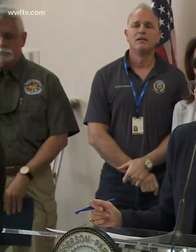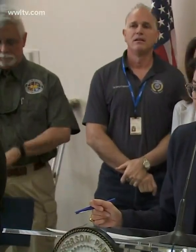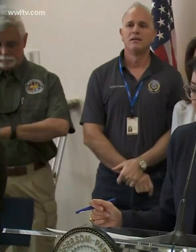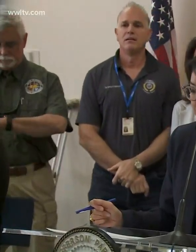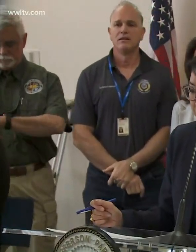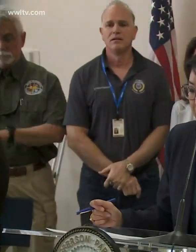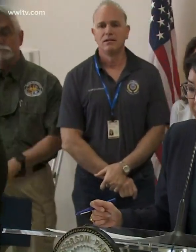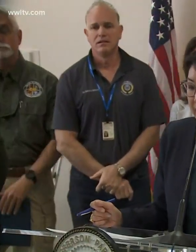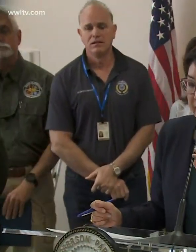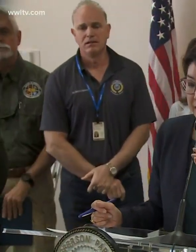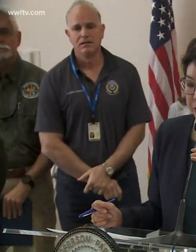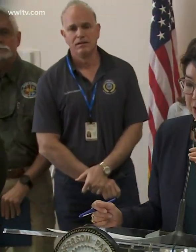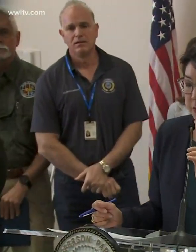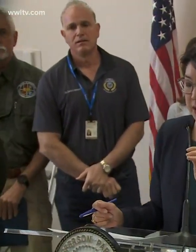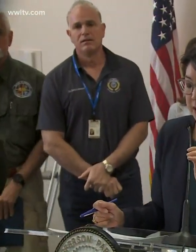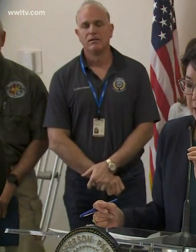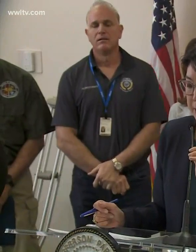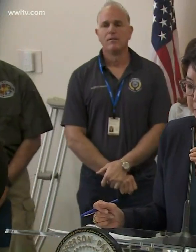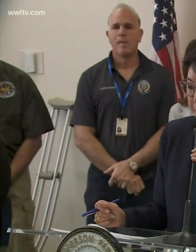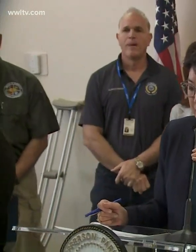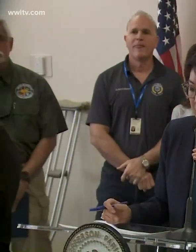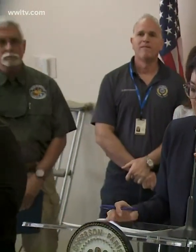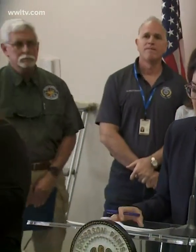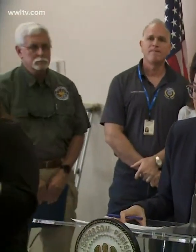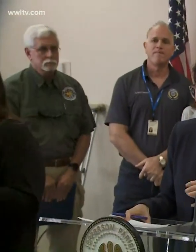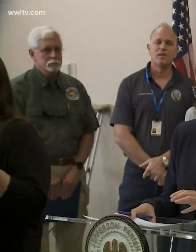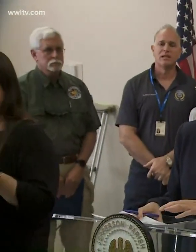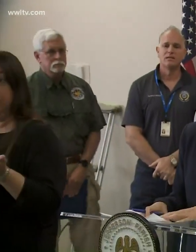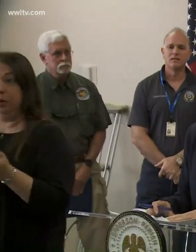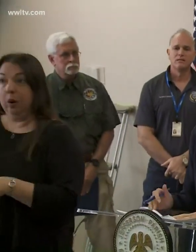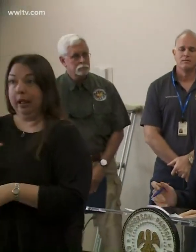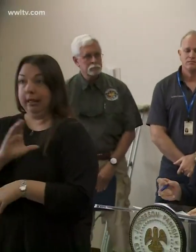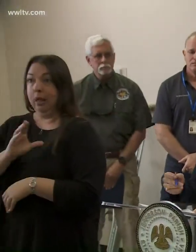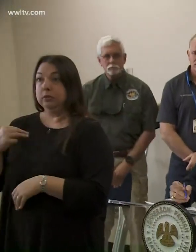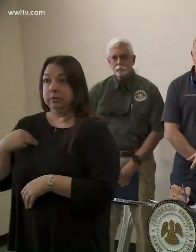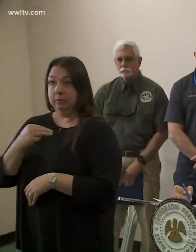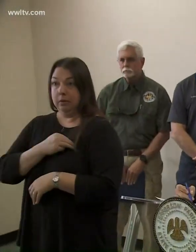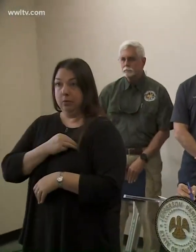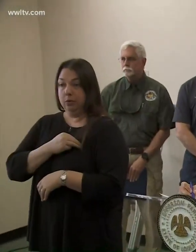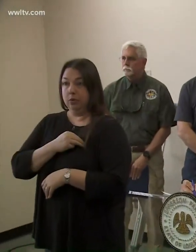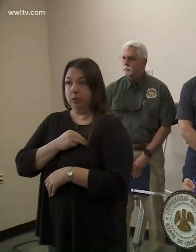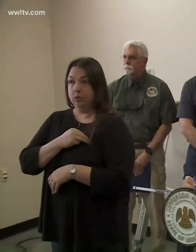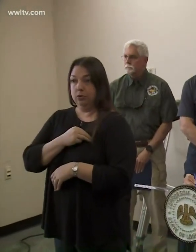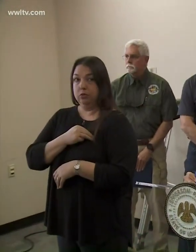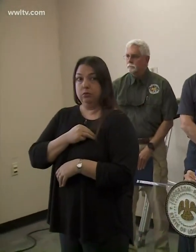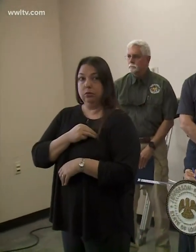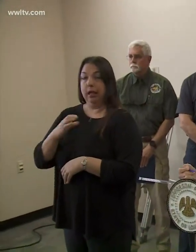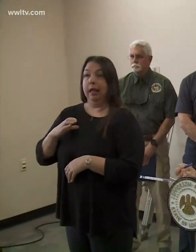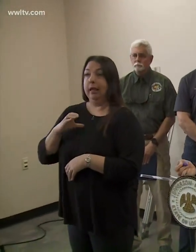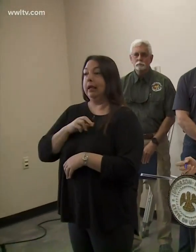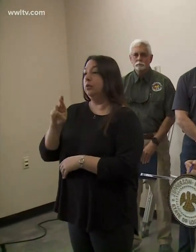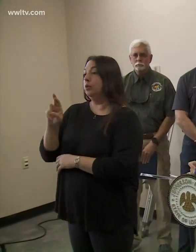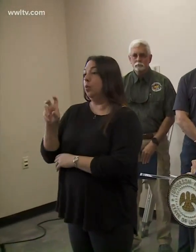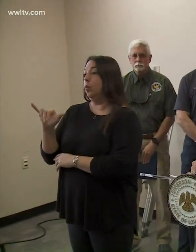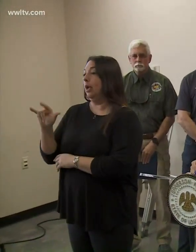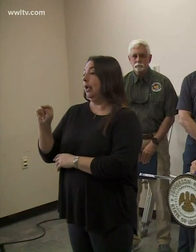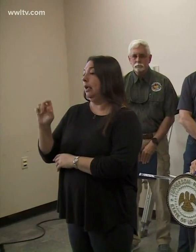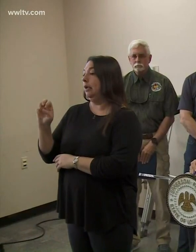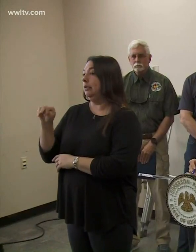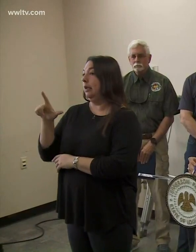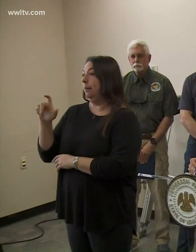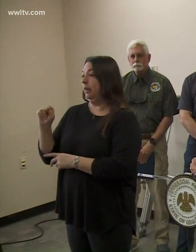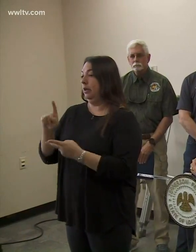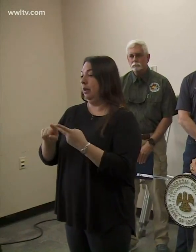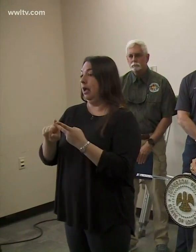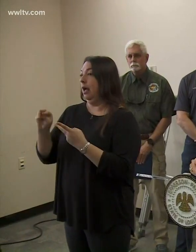Good afternoon. I have with me our council members, our chairman, Councilman Ricky Template, Councilman